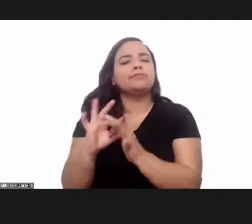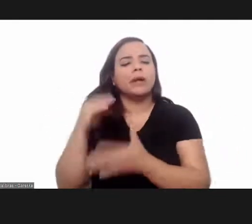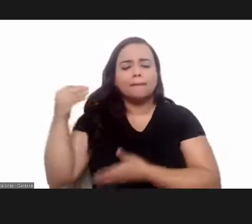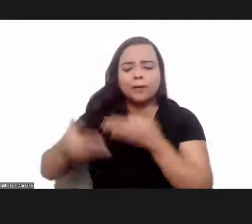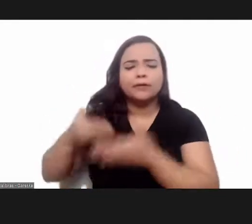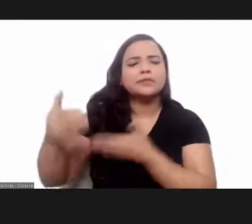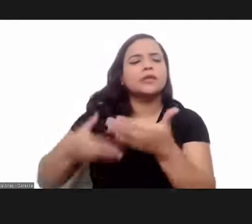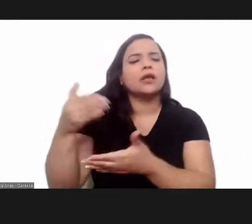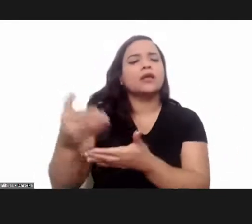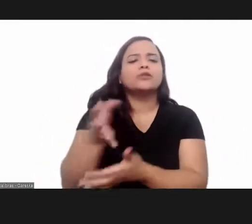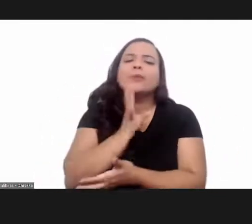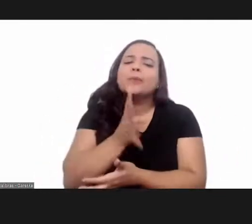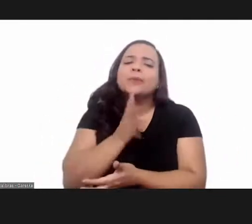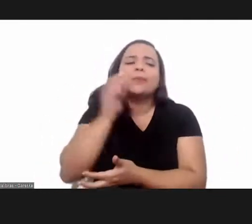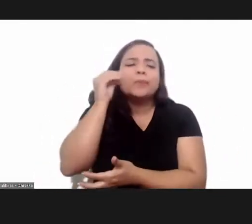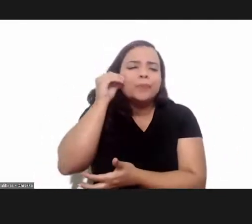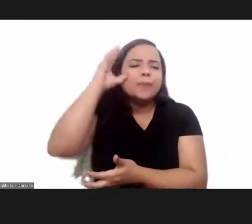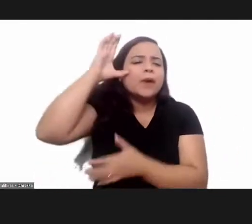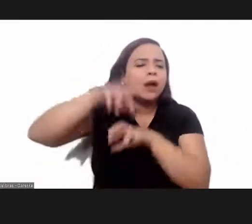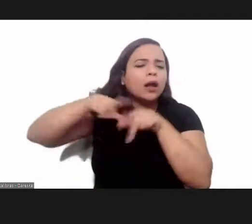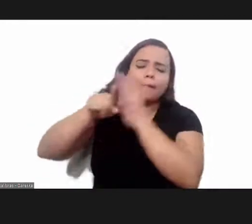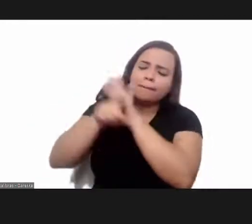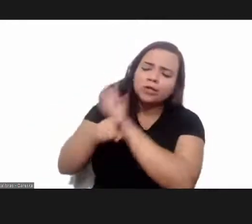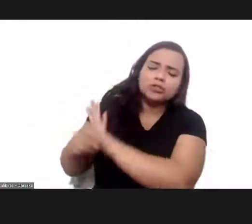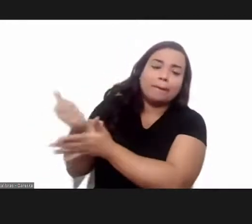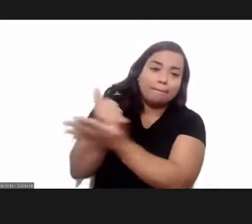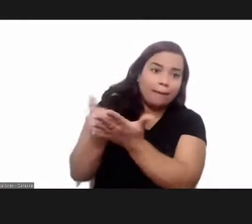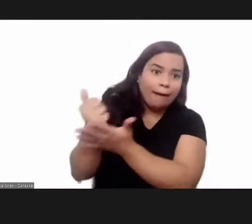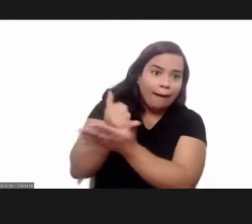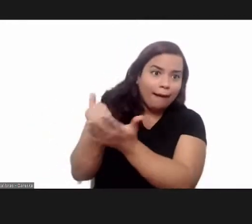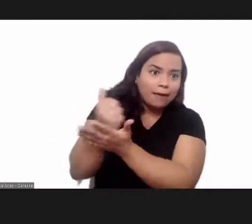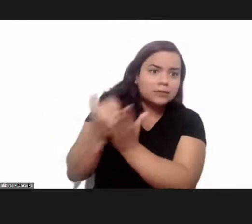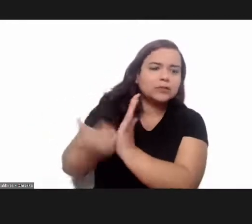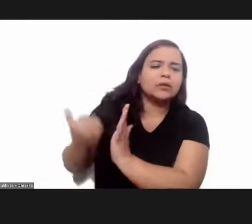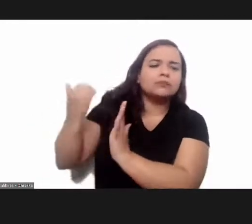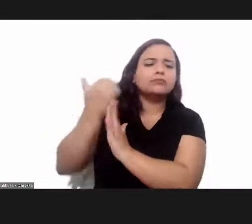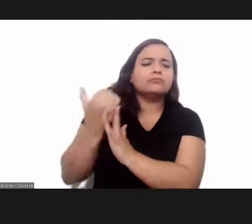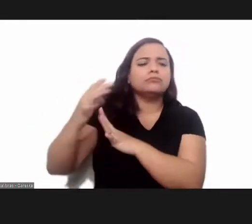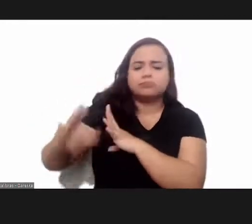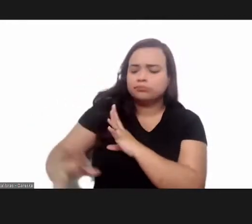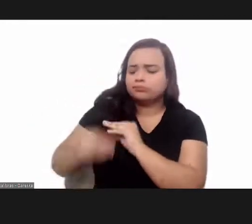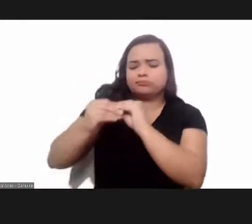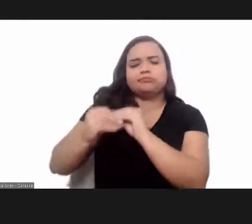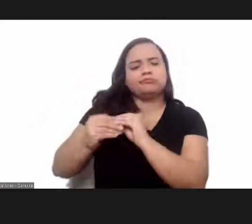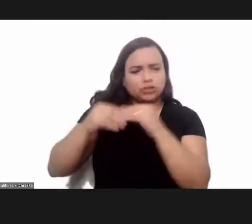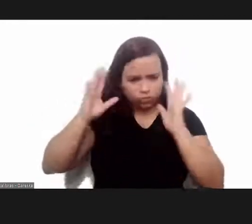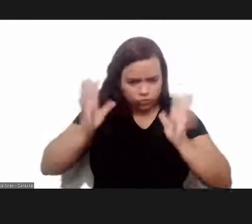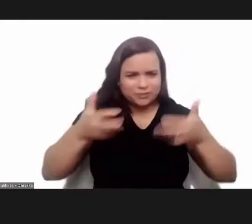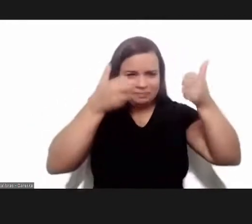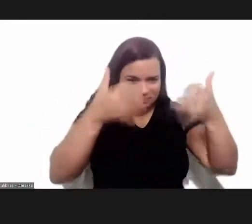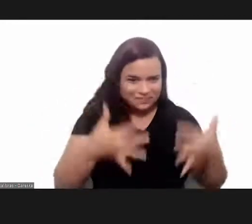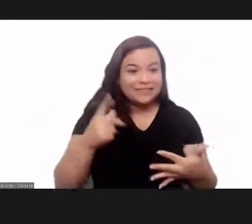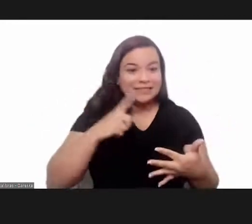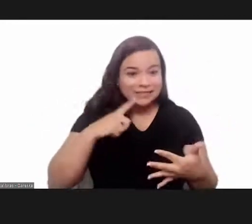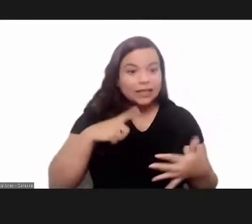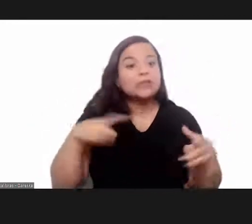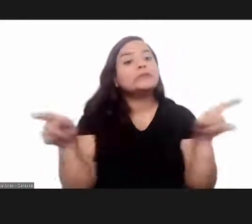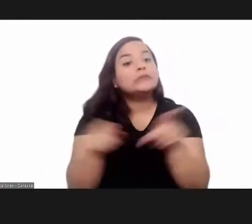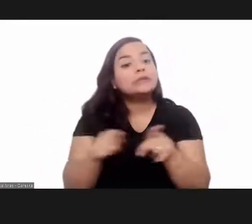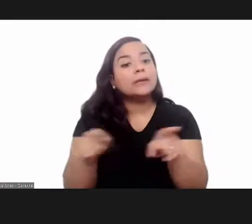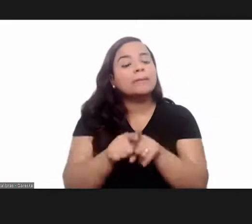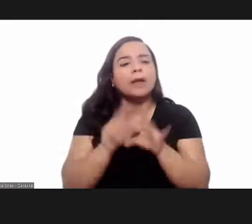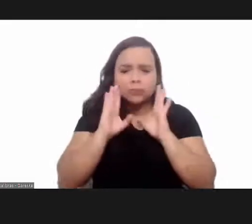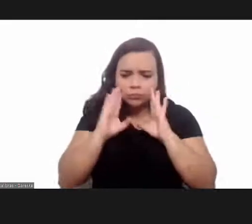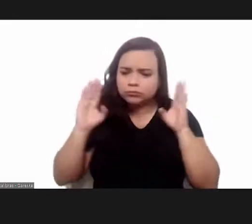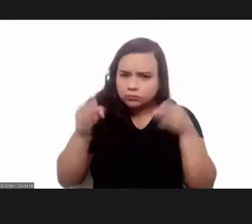this to the knowledge chain ranging from basic lab bench research to implementation as has been said and